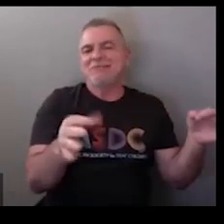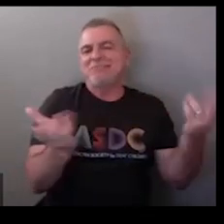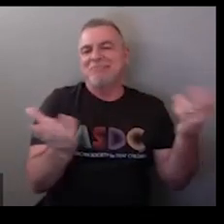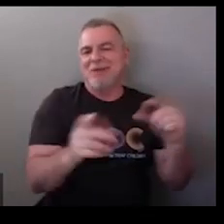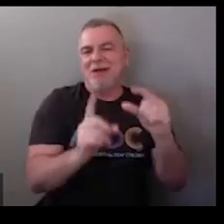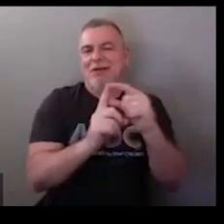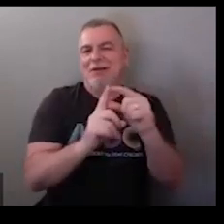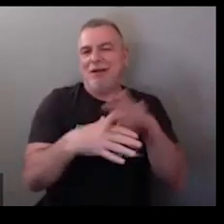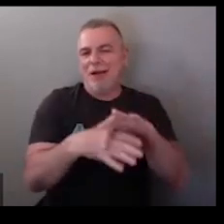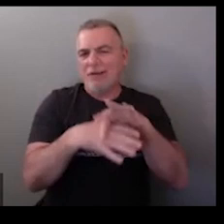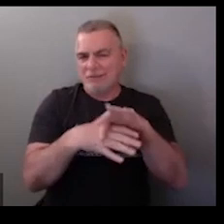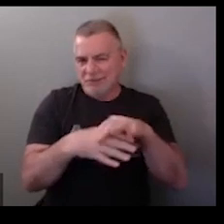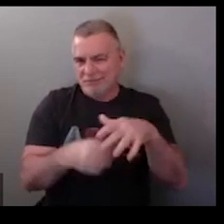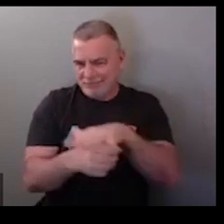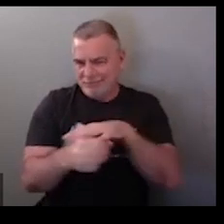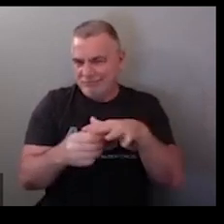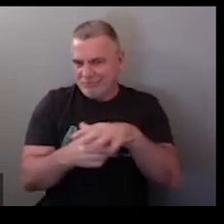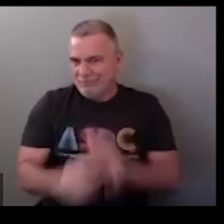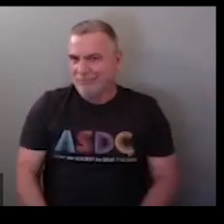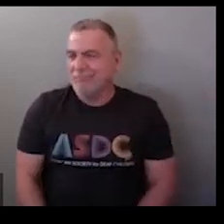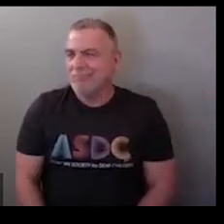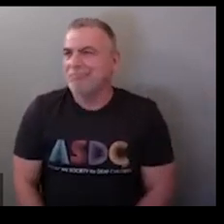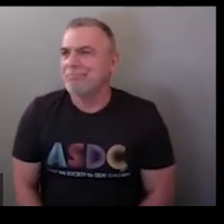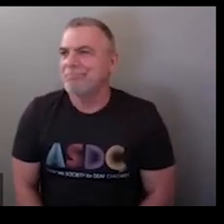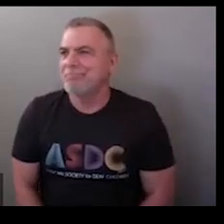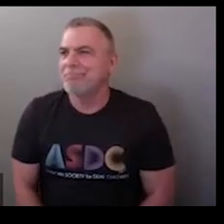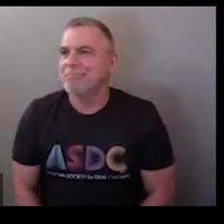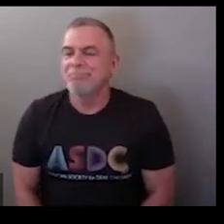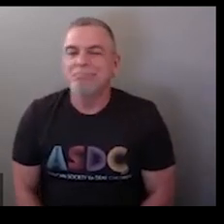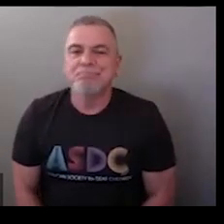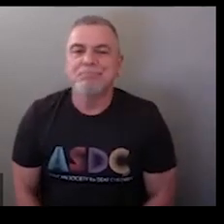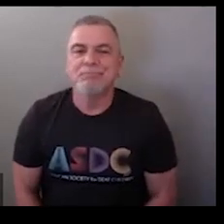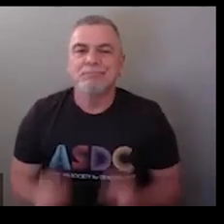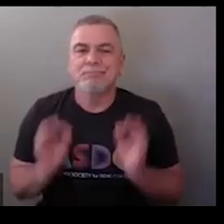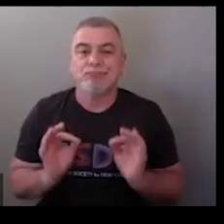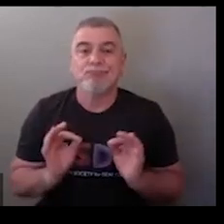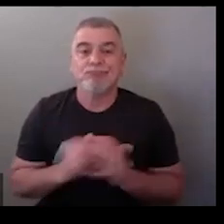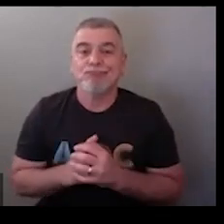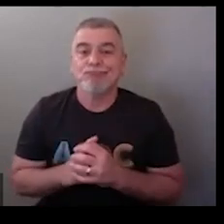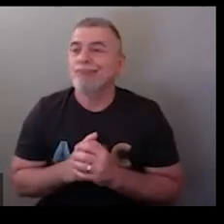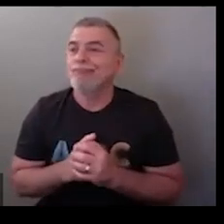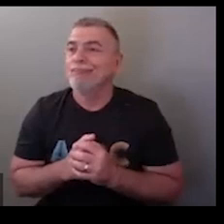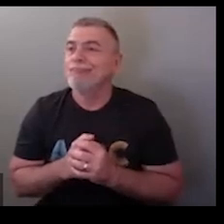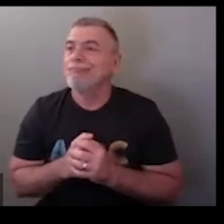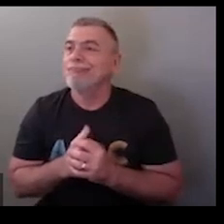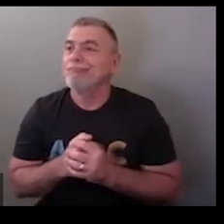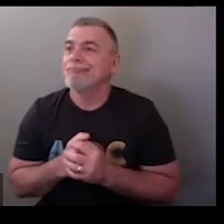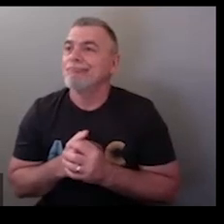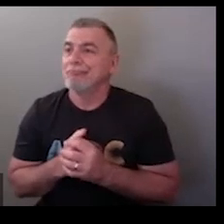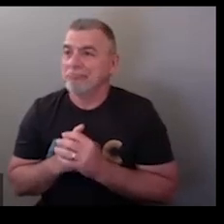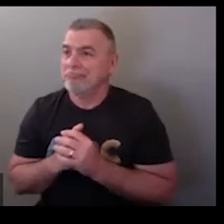sentences versus learning a language and then word versus vocabulary yeah it's the same sign for both good question